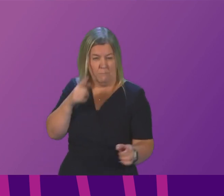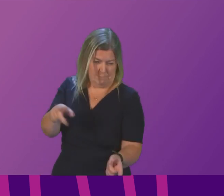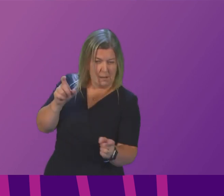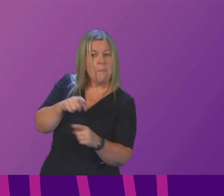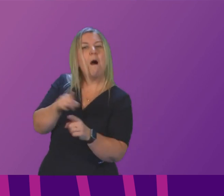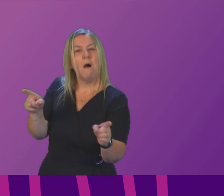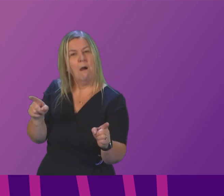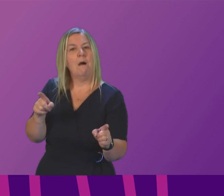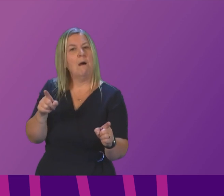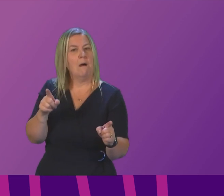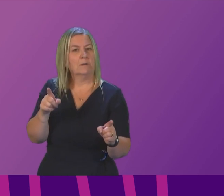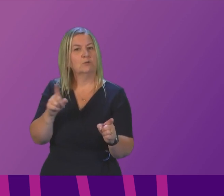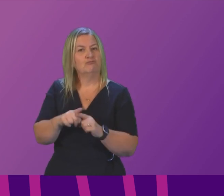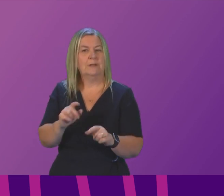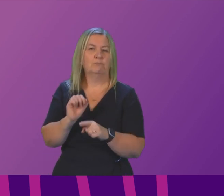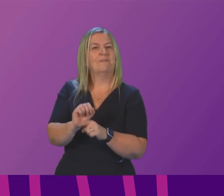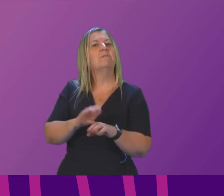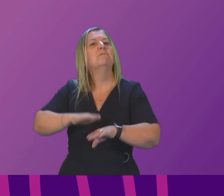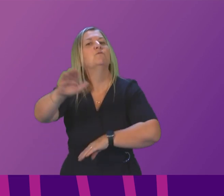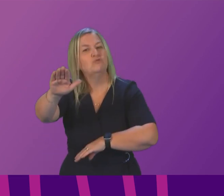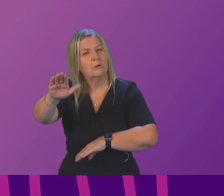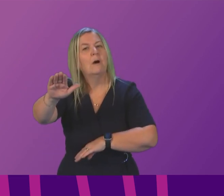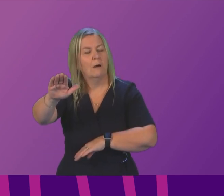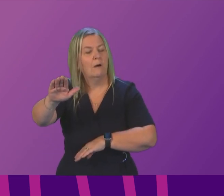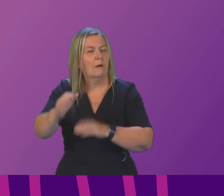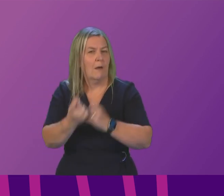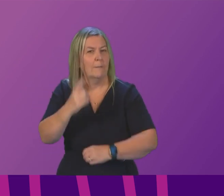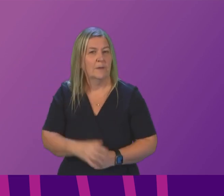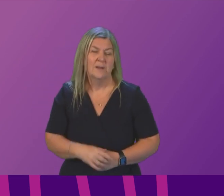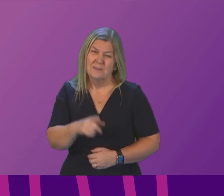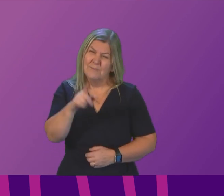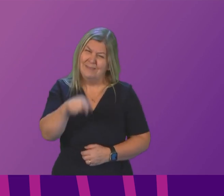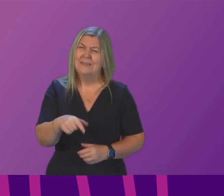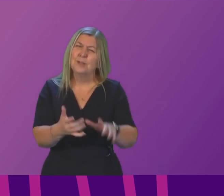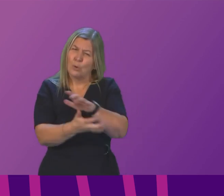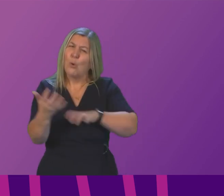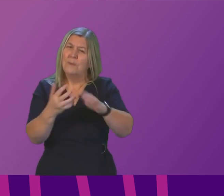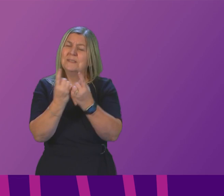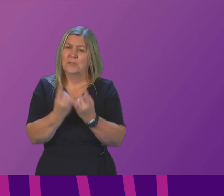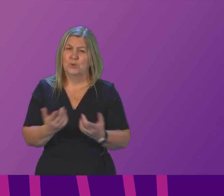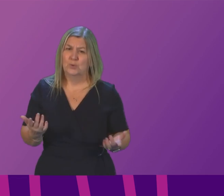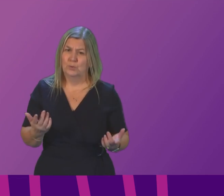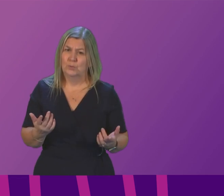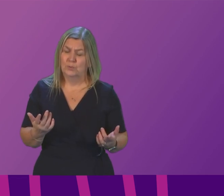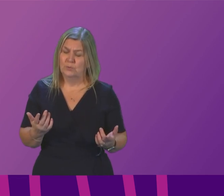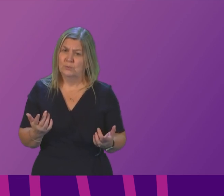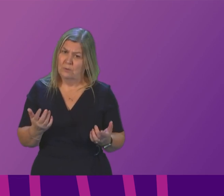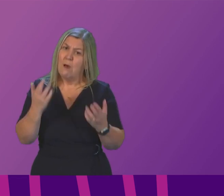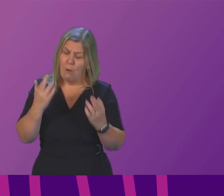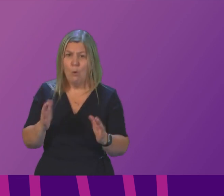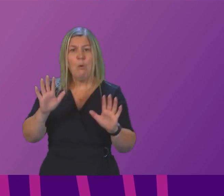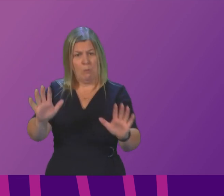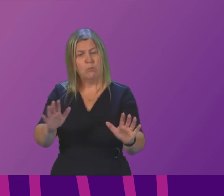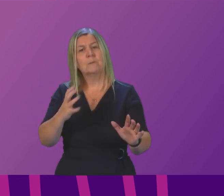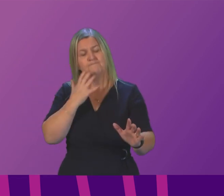to prevent that in future so these are serious issues they are often complex issues and I hope all of us will treat them in that way